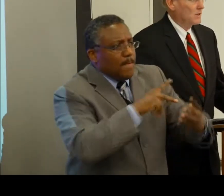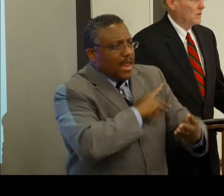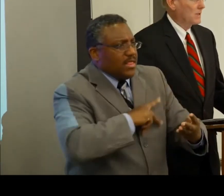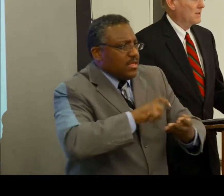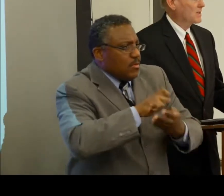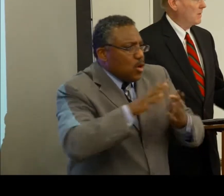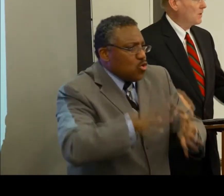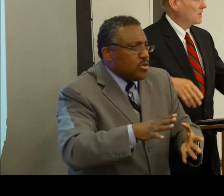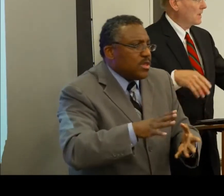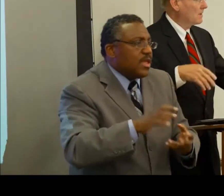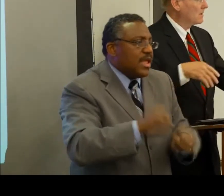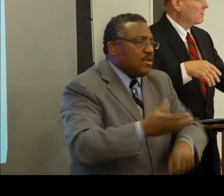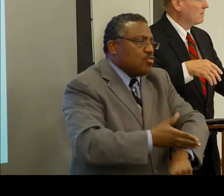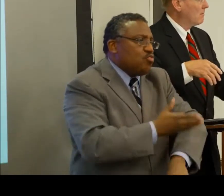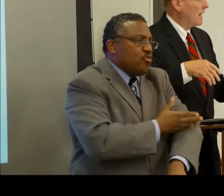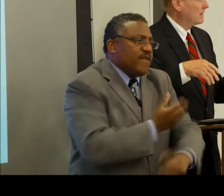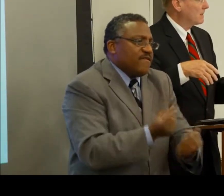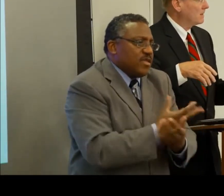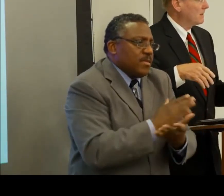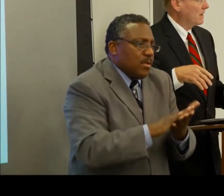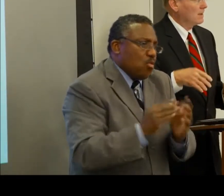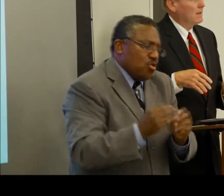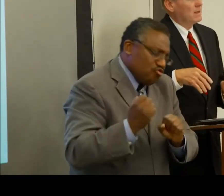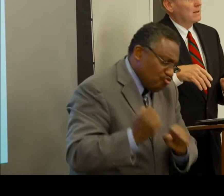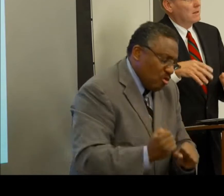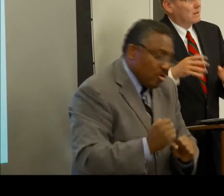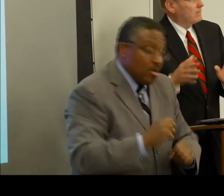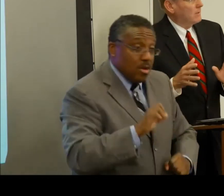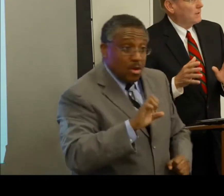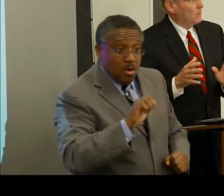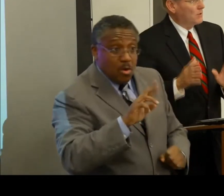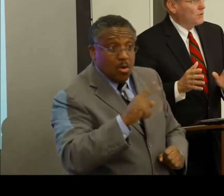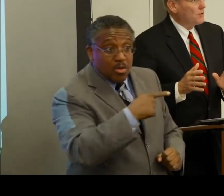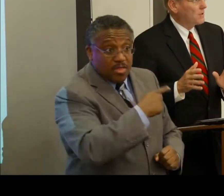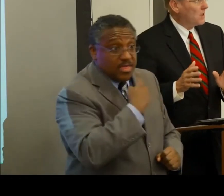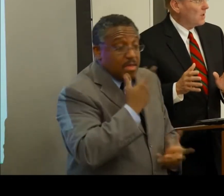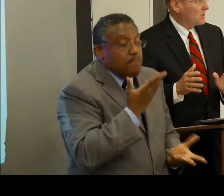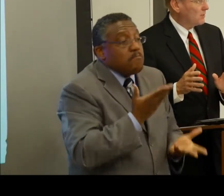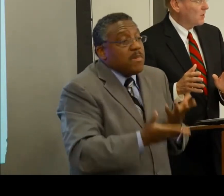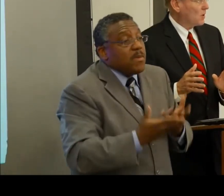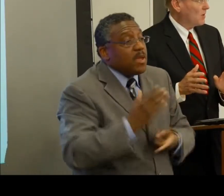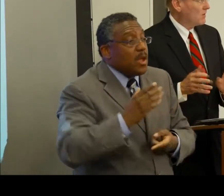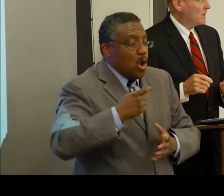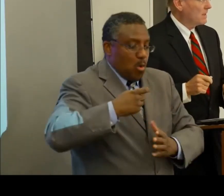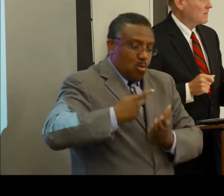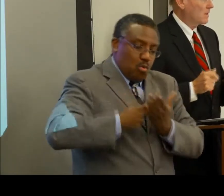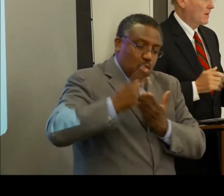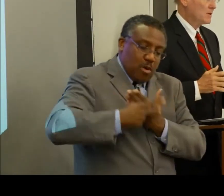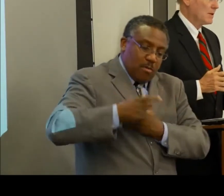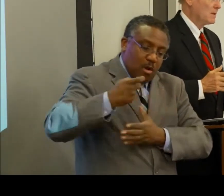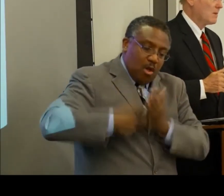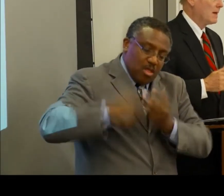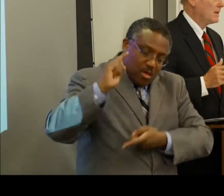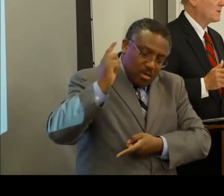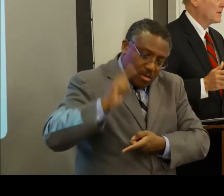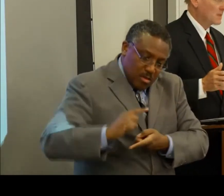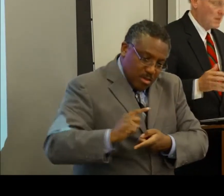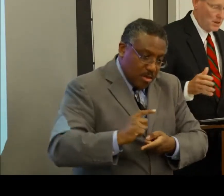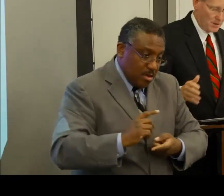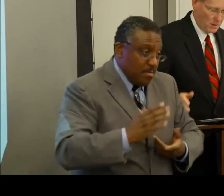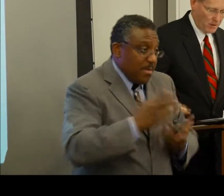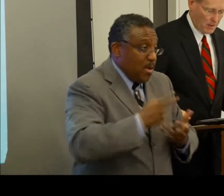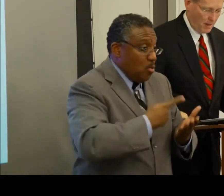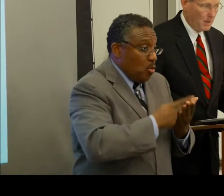And as Earl said, some of those things might reduce the cost of the program over time. Some of those things might